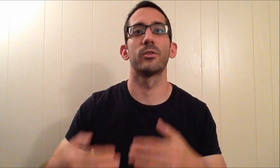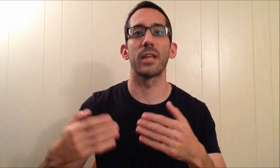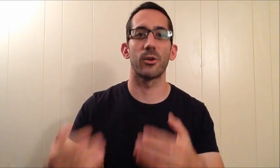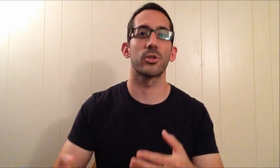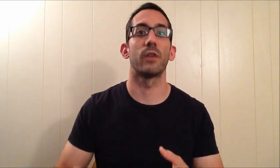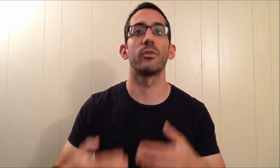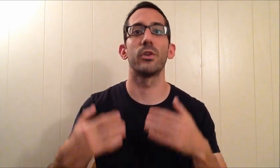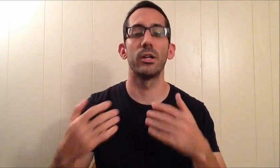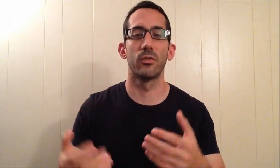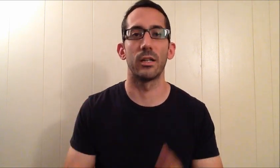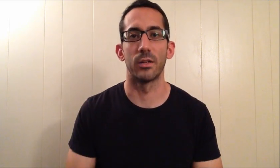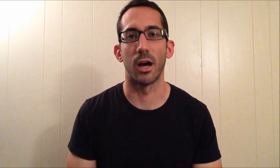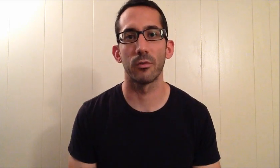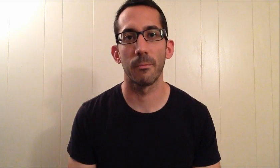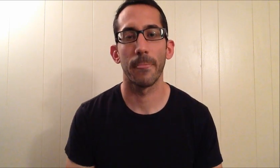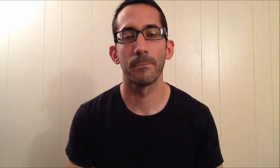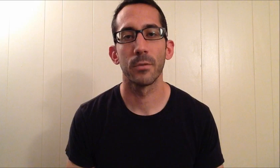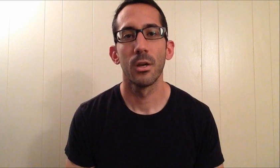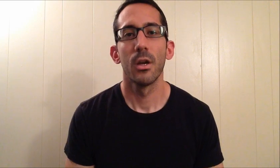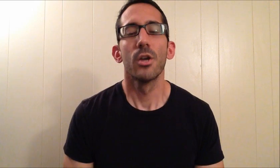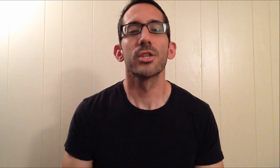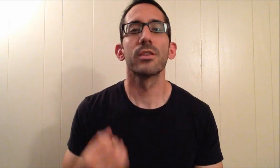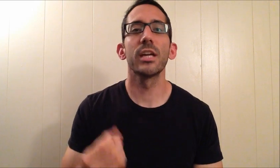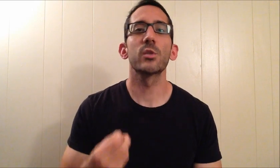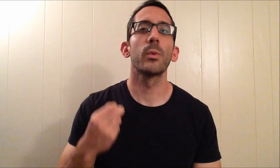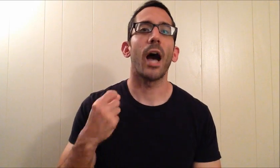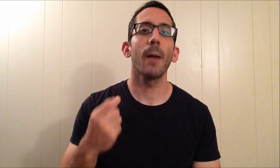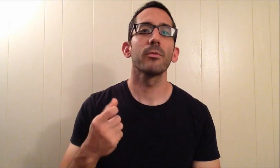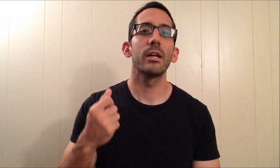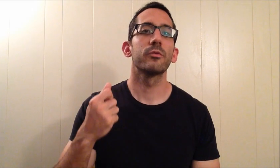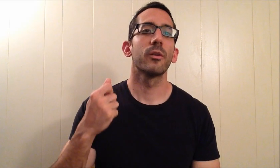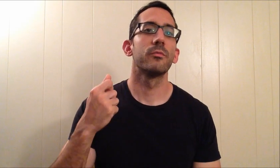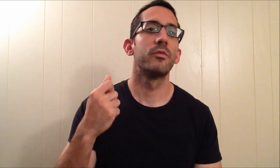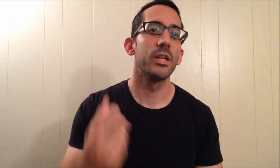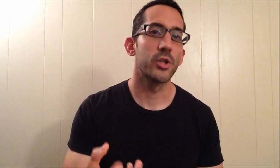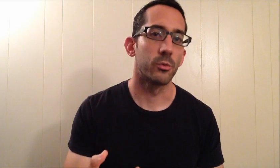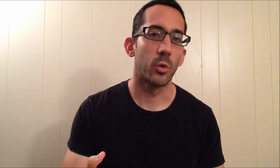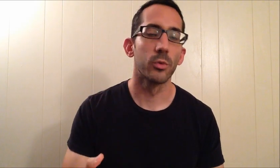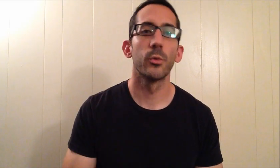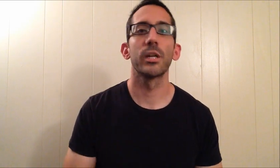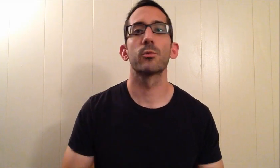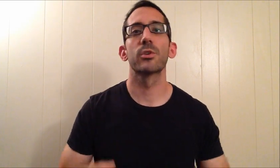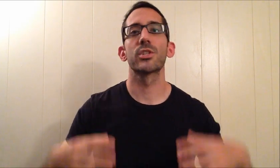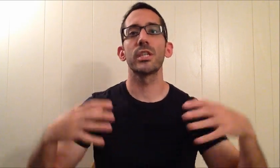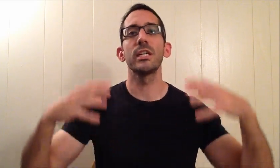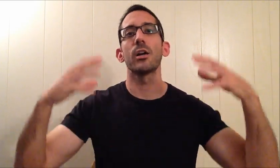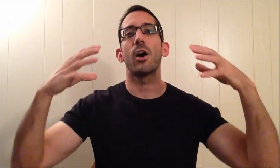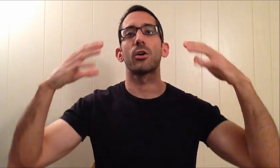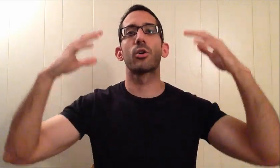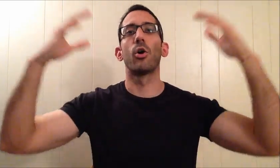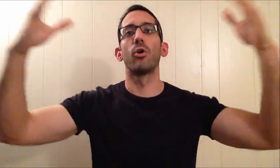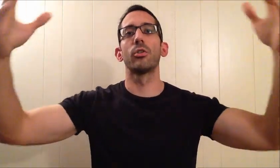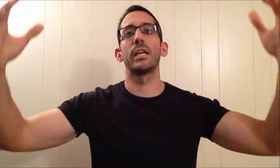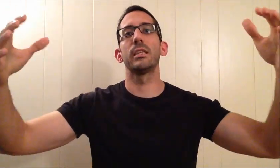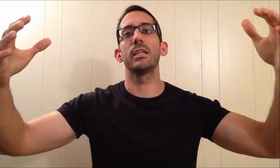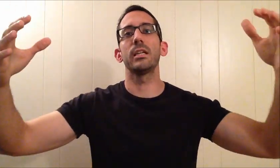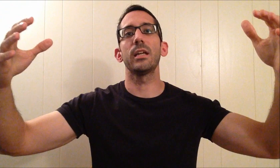if you're intelligent enough, if you're innovative enough. So the thing is, when we operate from vision, what we're doing is we're seeing our goal in the